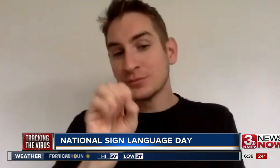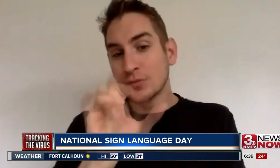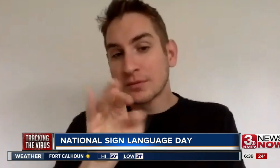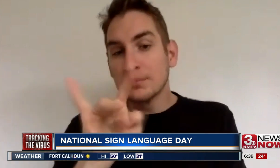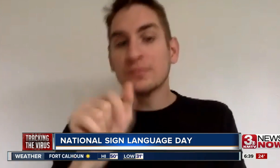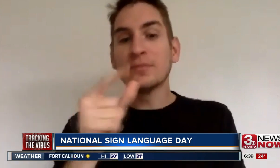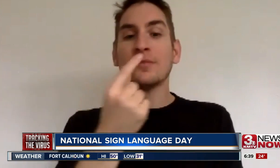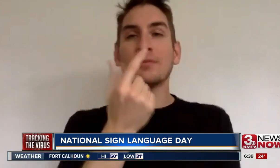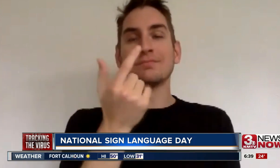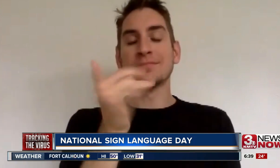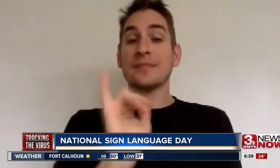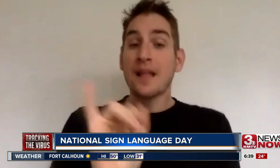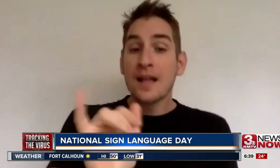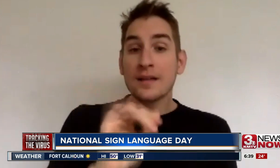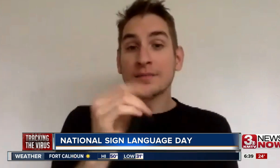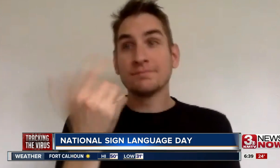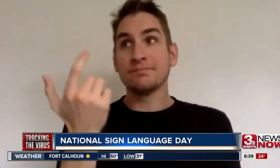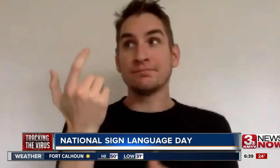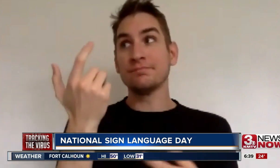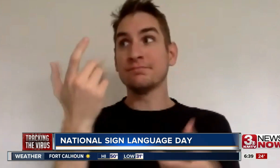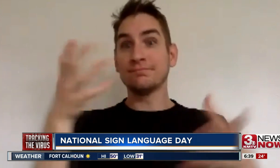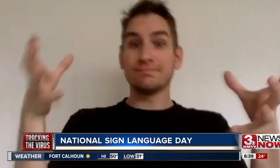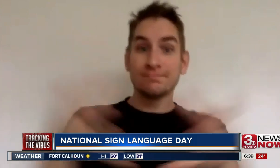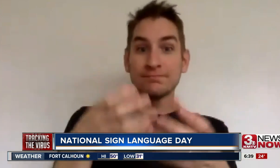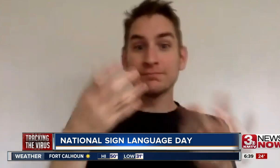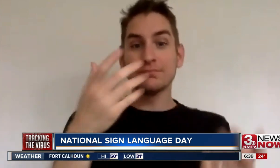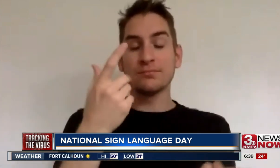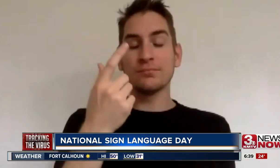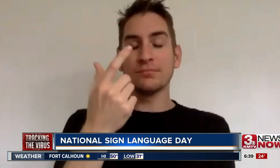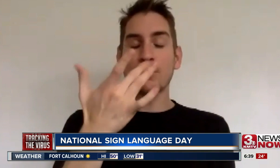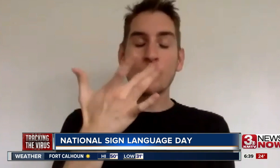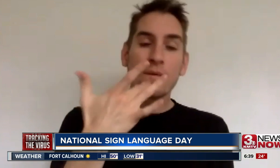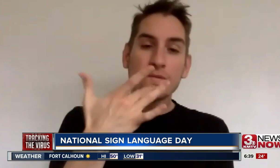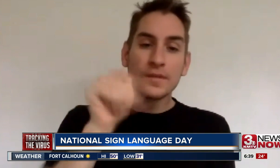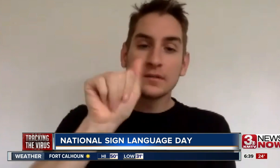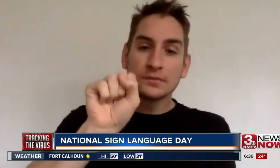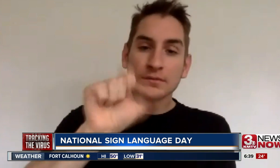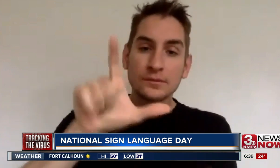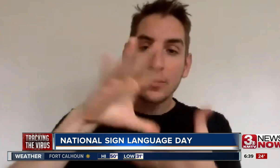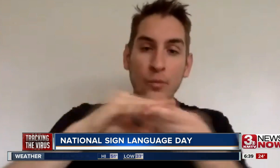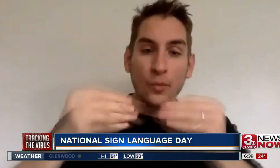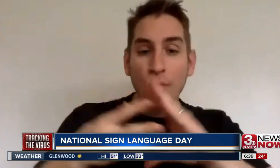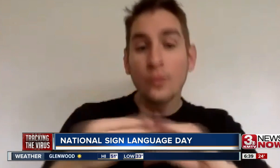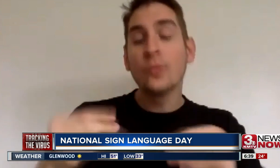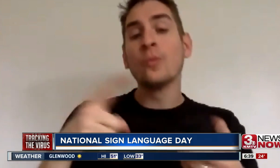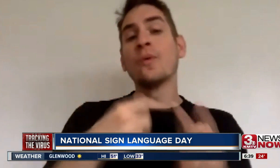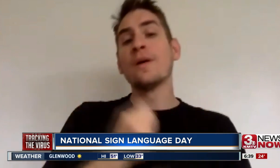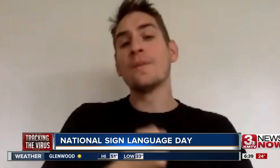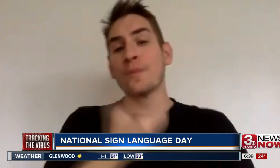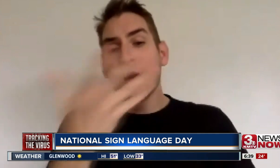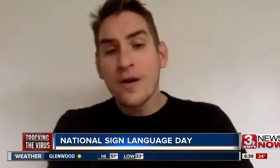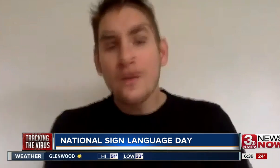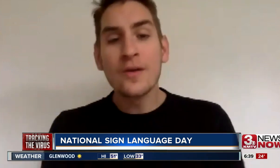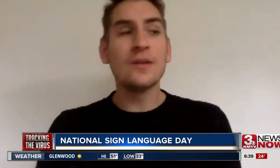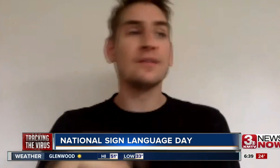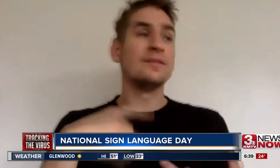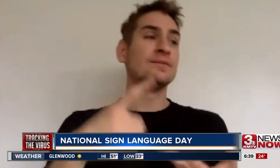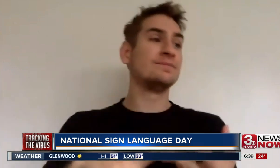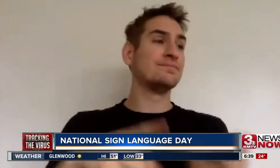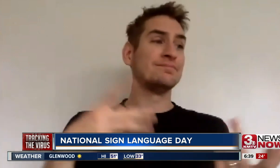our community through social media. Like, you know, those ASL stories,